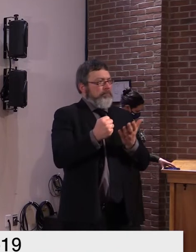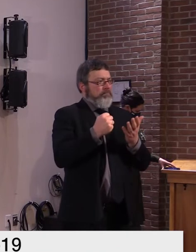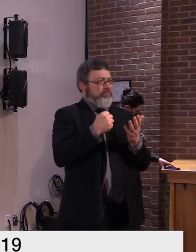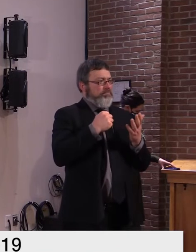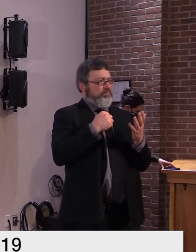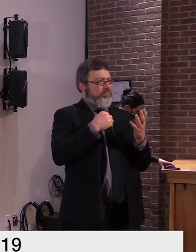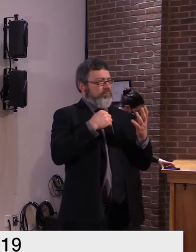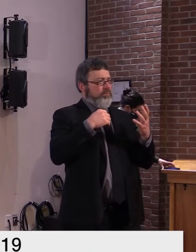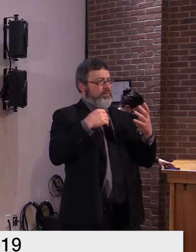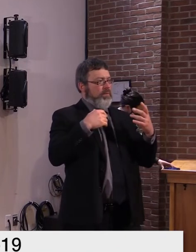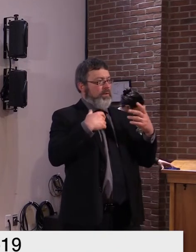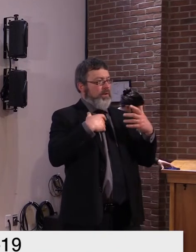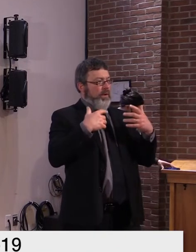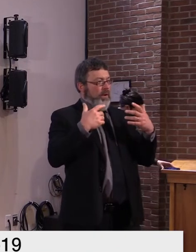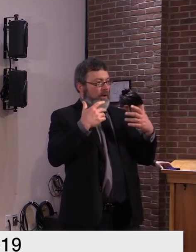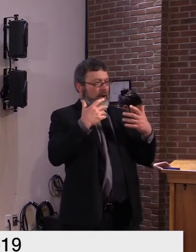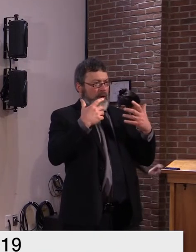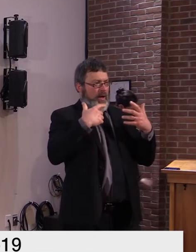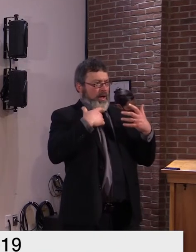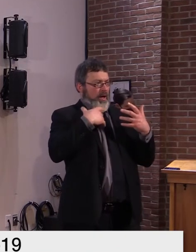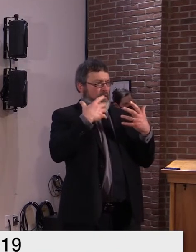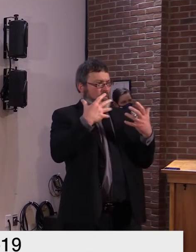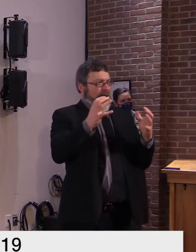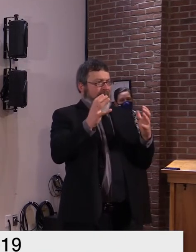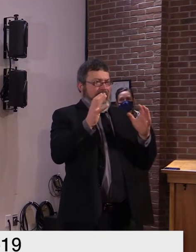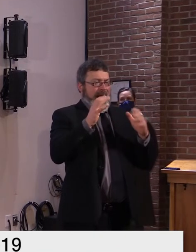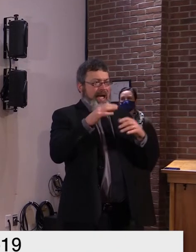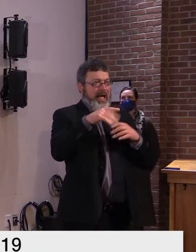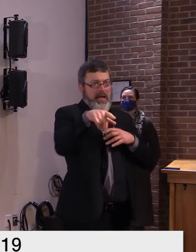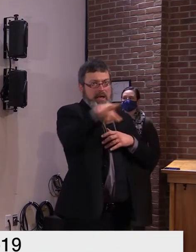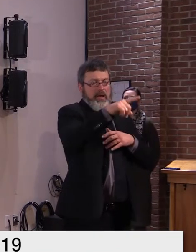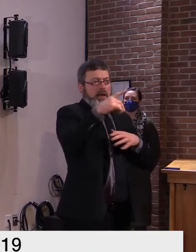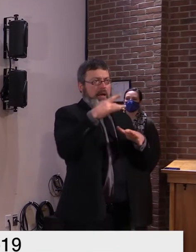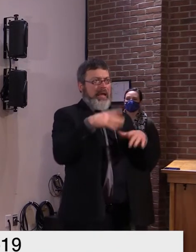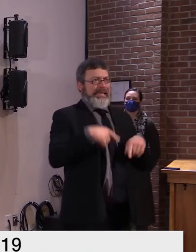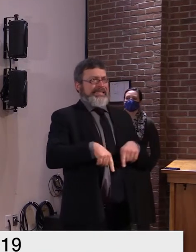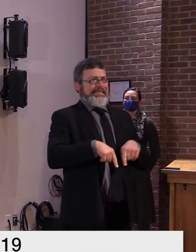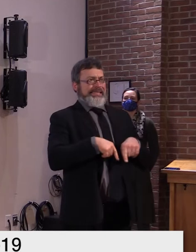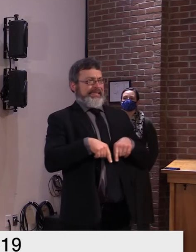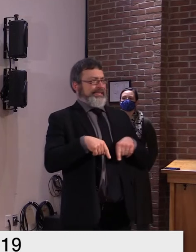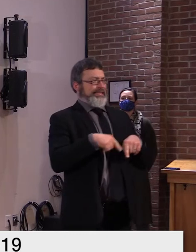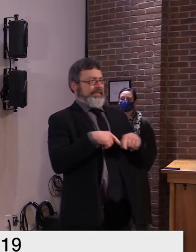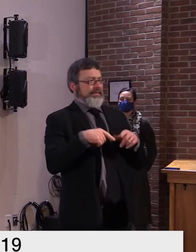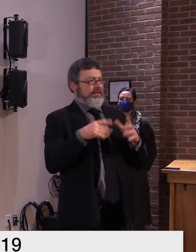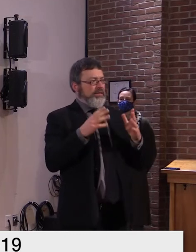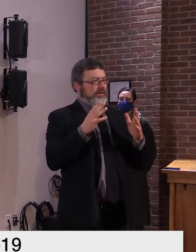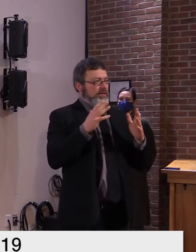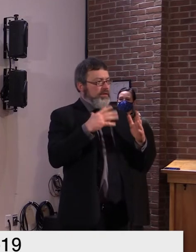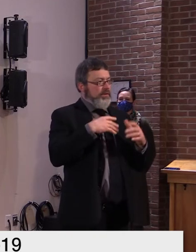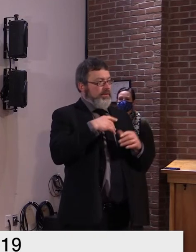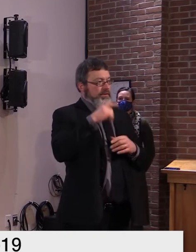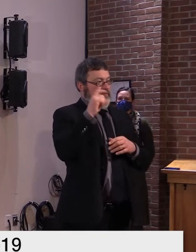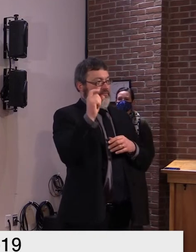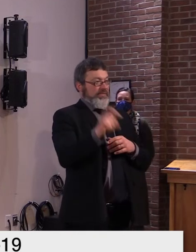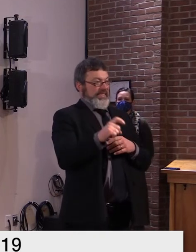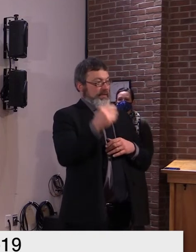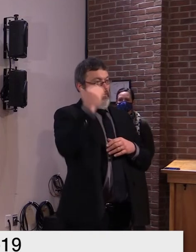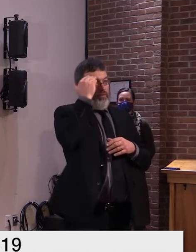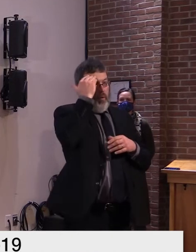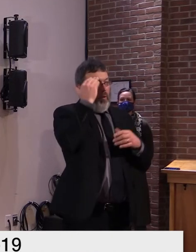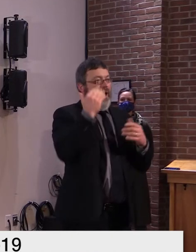vaccine so we have to be very transparent but we have to know exactly what we're talking about to do that so um